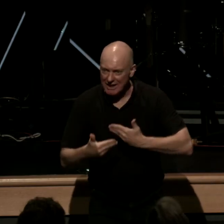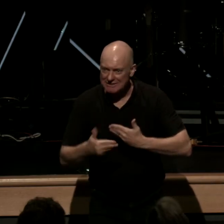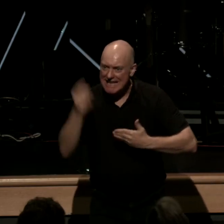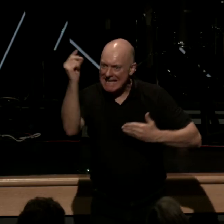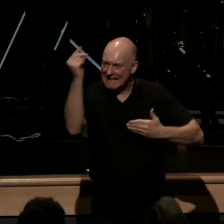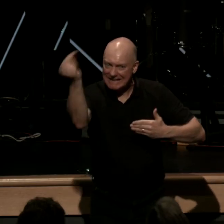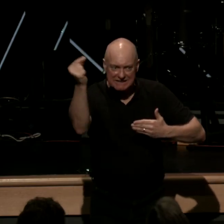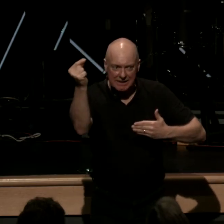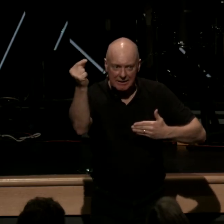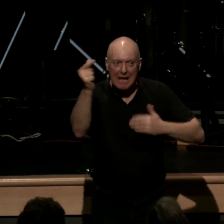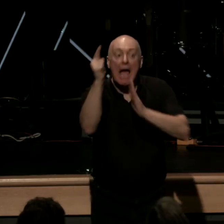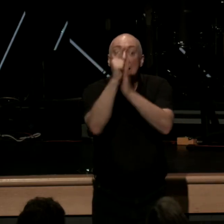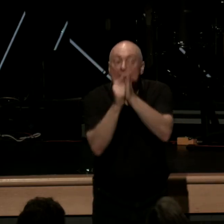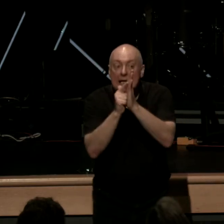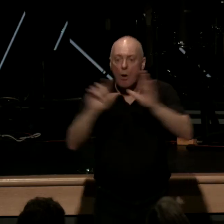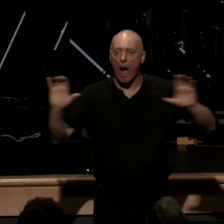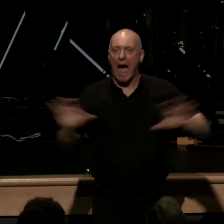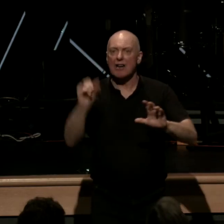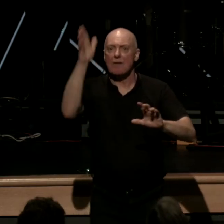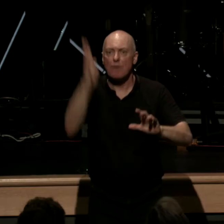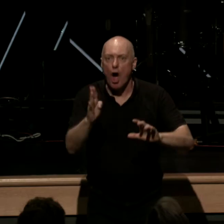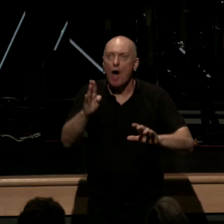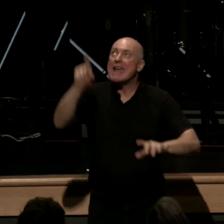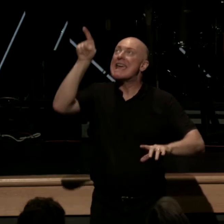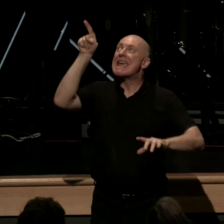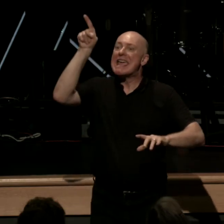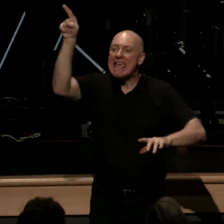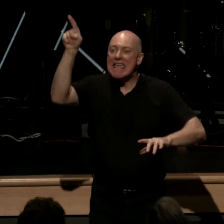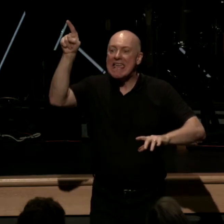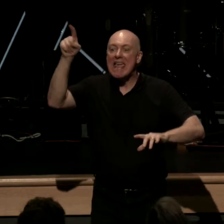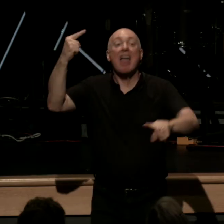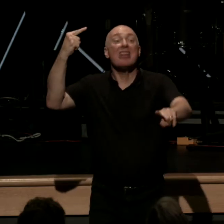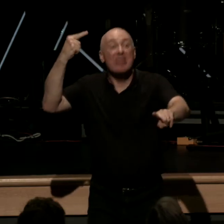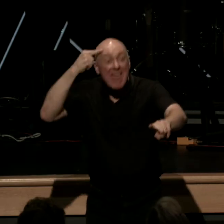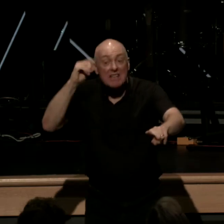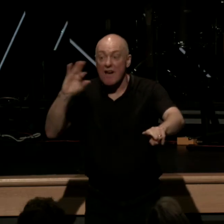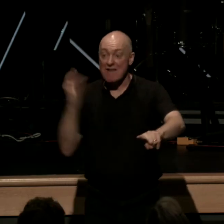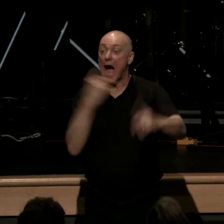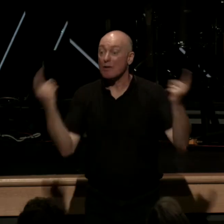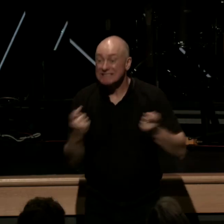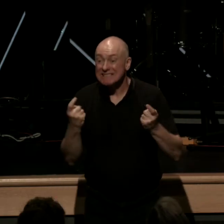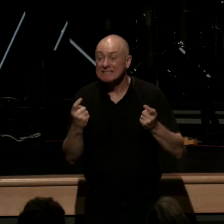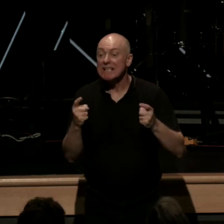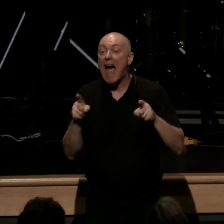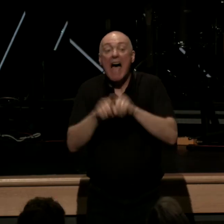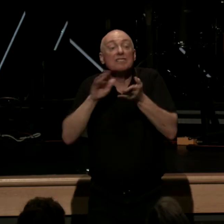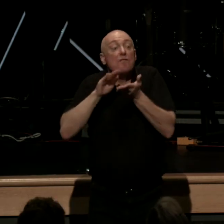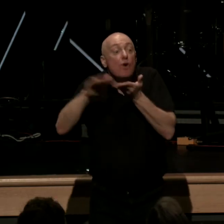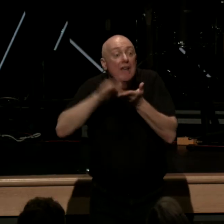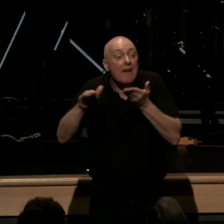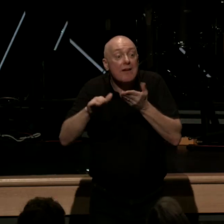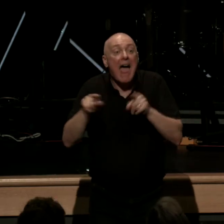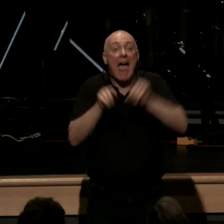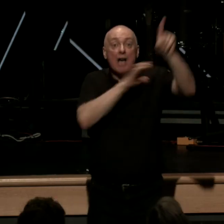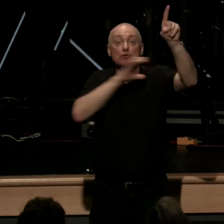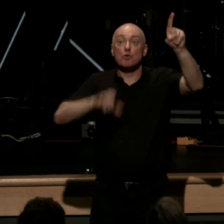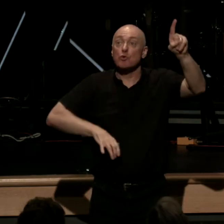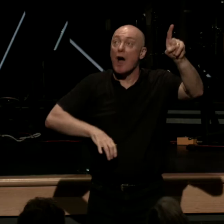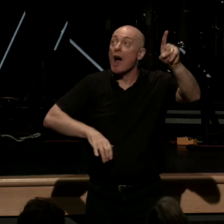instantaneous legal act of God in which he first thinks of our sins as forgiven and as Christ's righteousness as belonging to